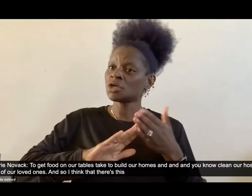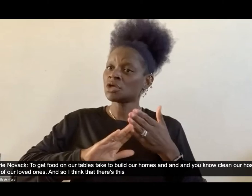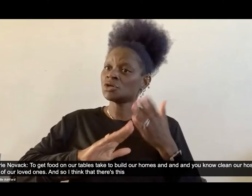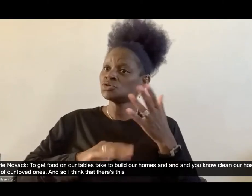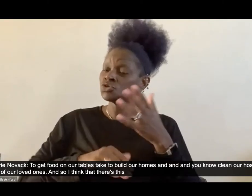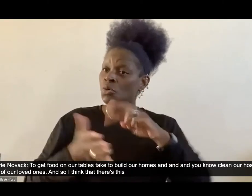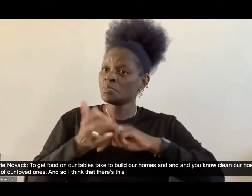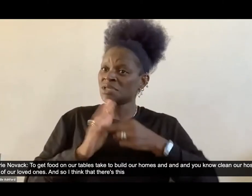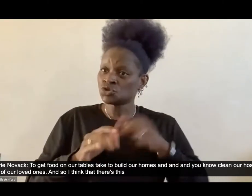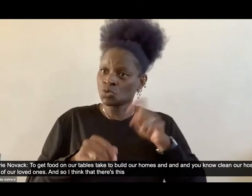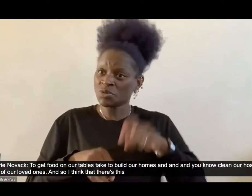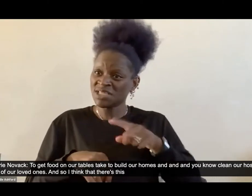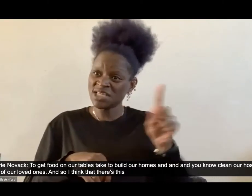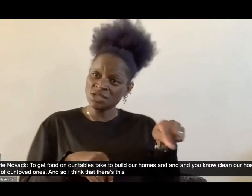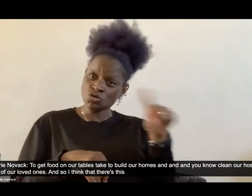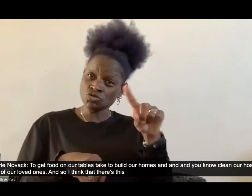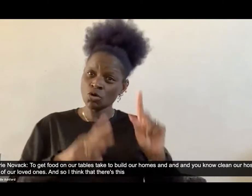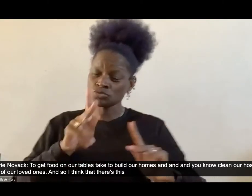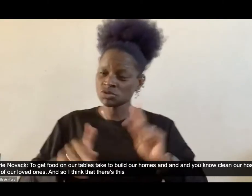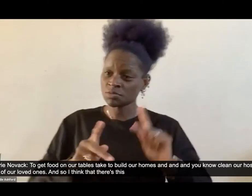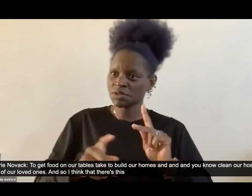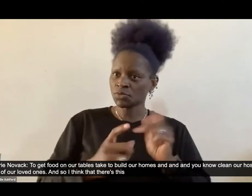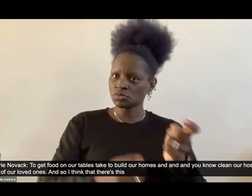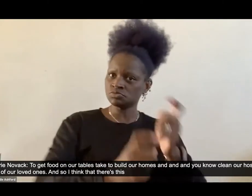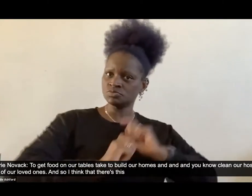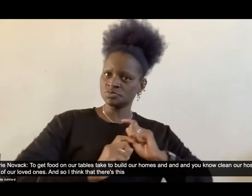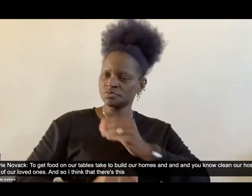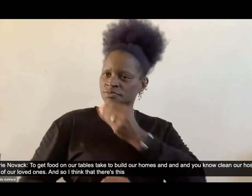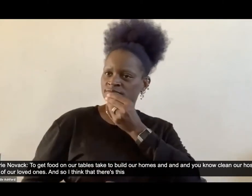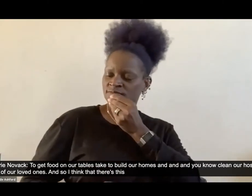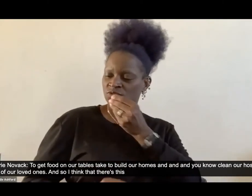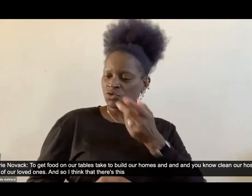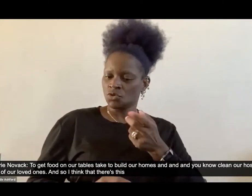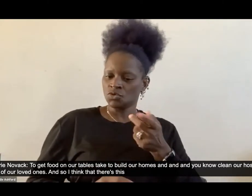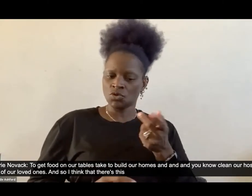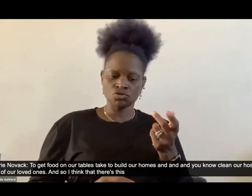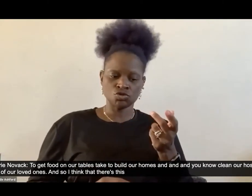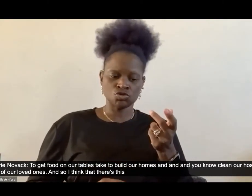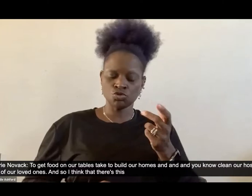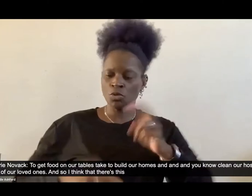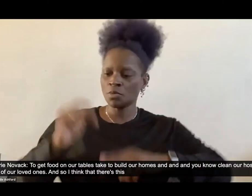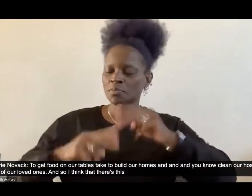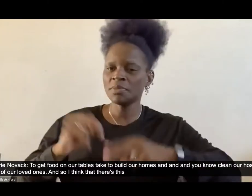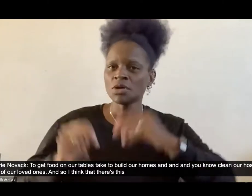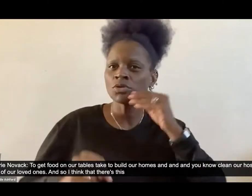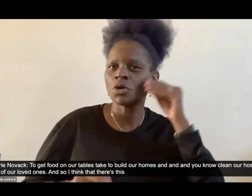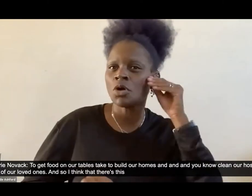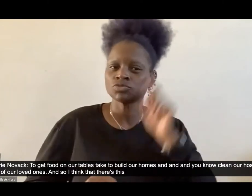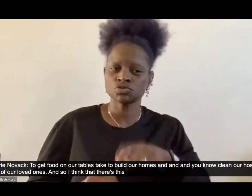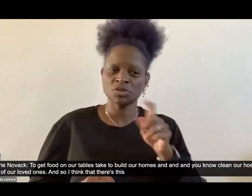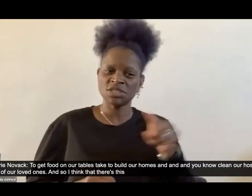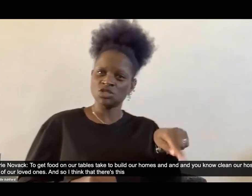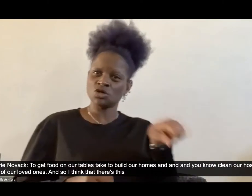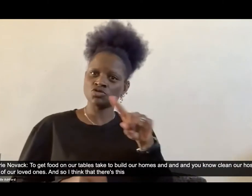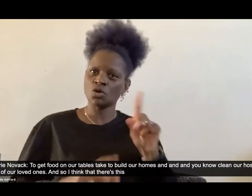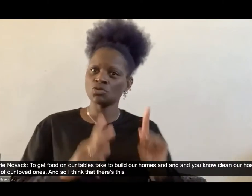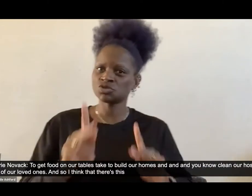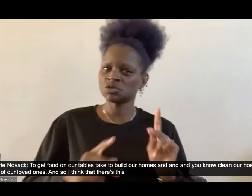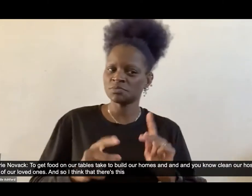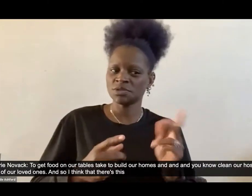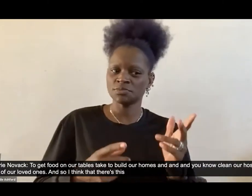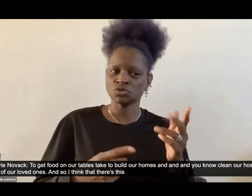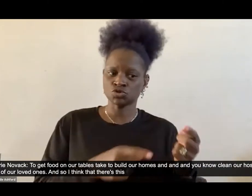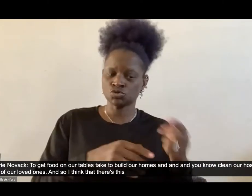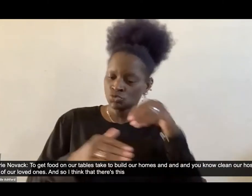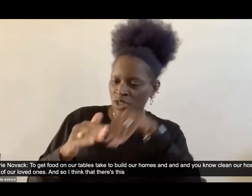food on our tables, to, to, uh, build our homes and, and, and, um, you know, clean our hospitals